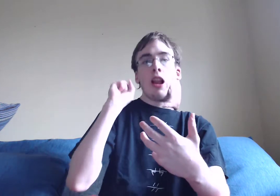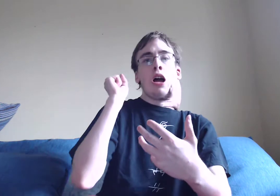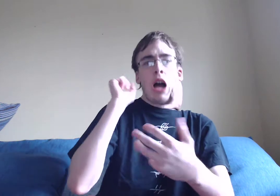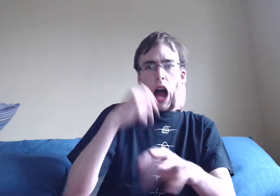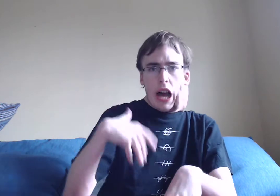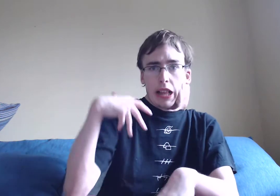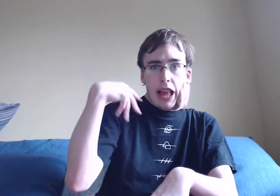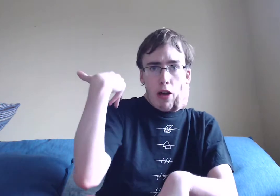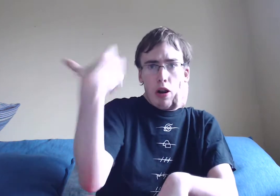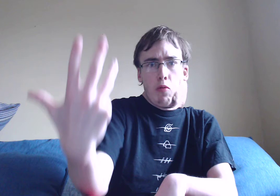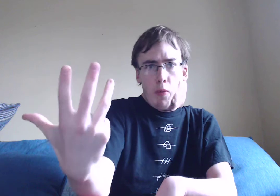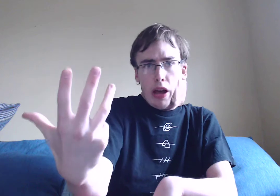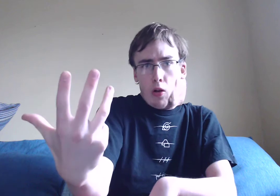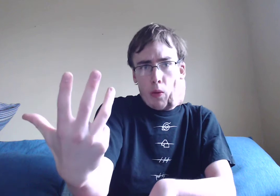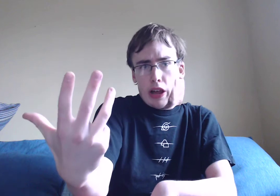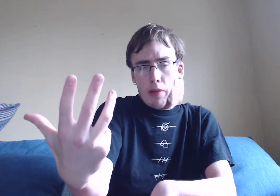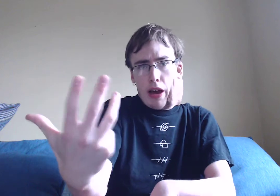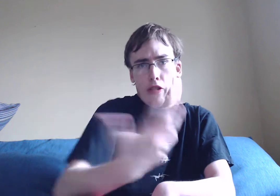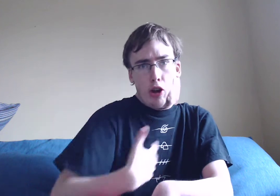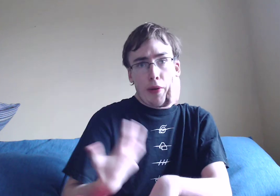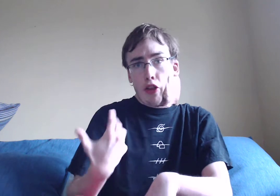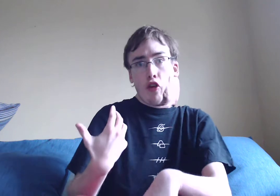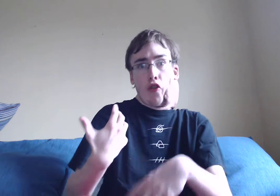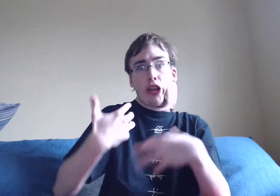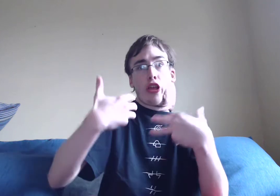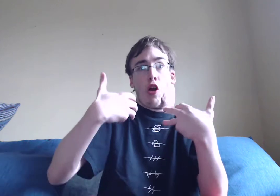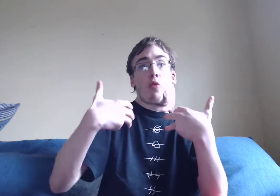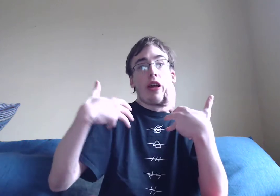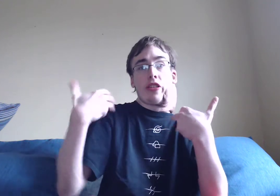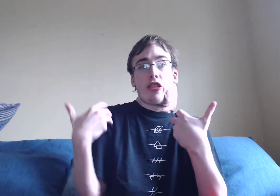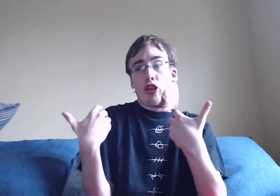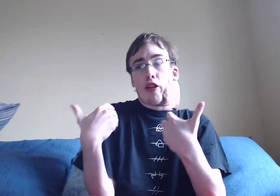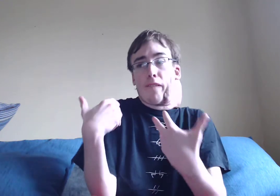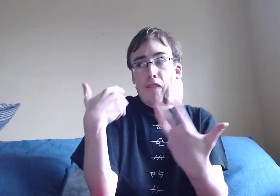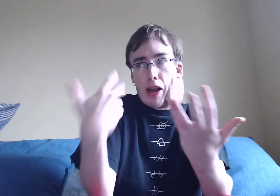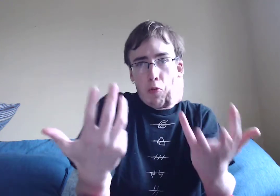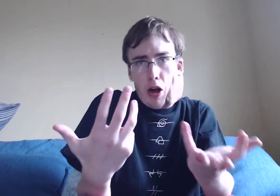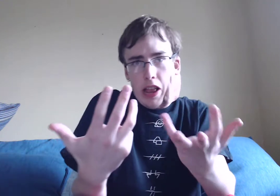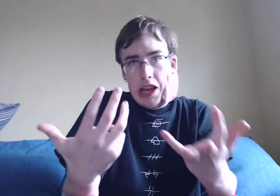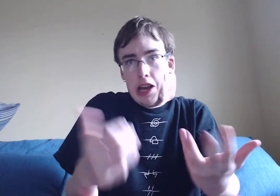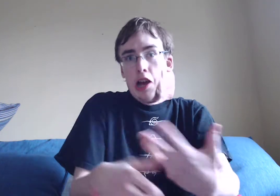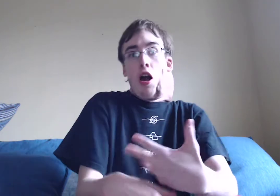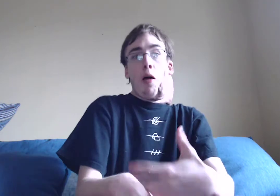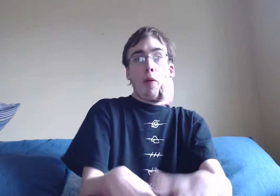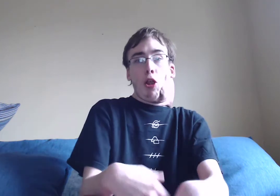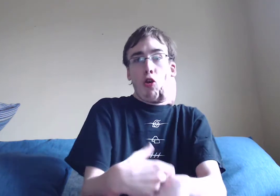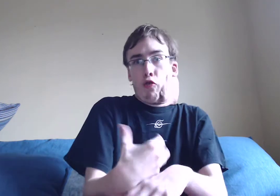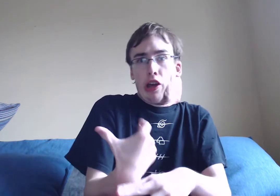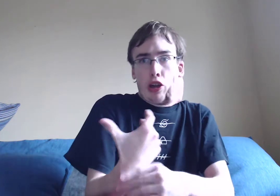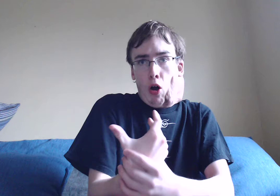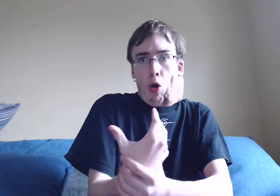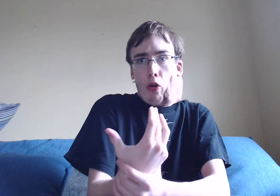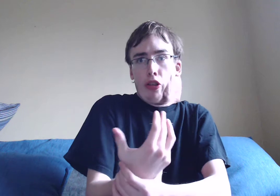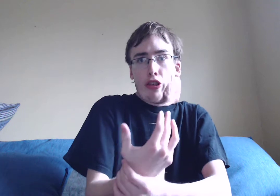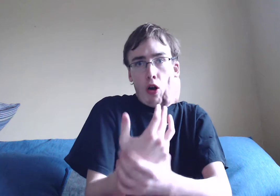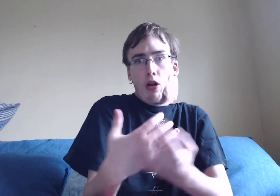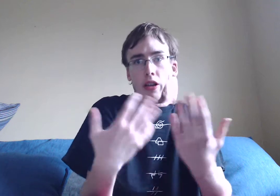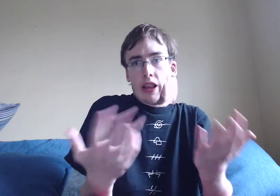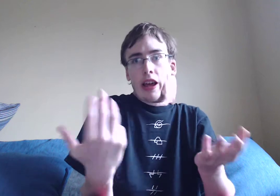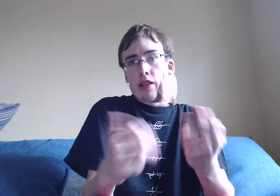I doubt it will be a sweet commander. Because Luffy is in no condition to fight one. But Luffy's goal in this arc. Seems to